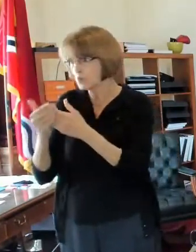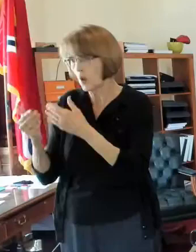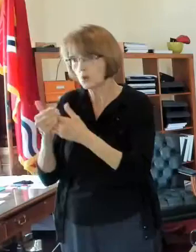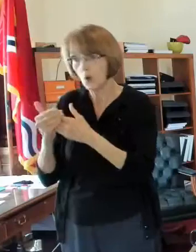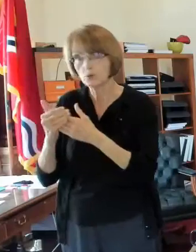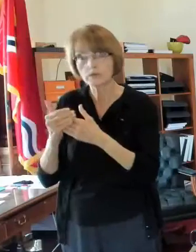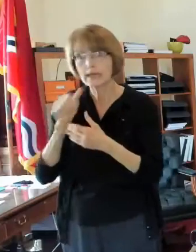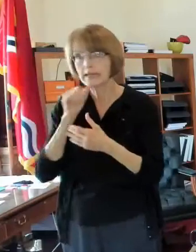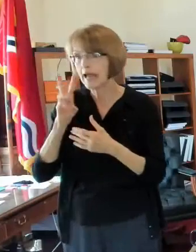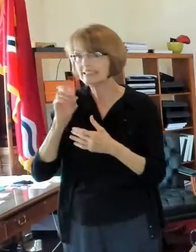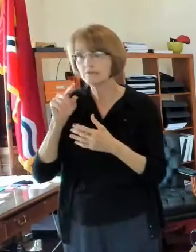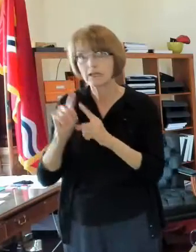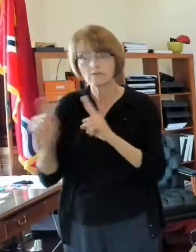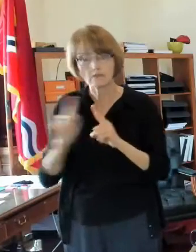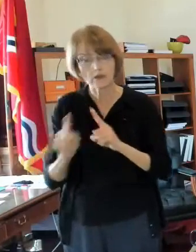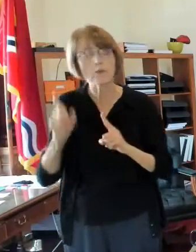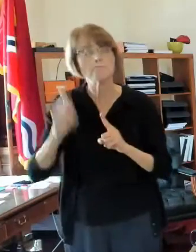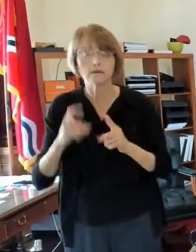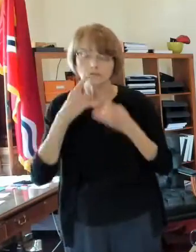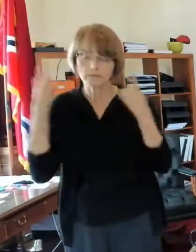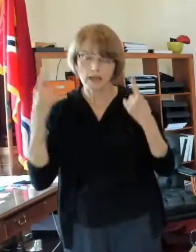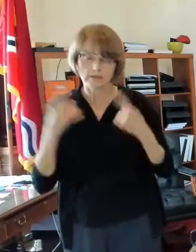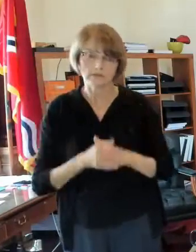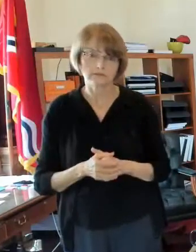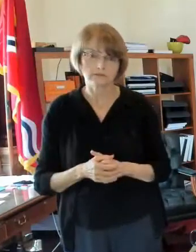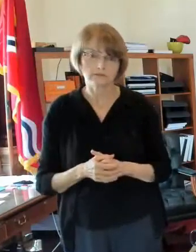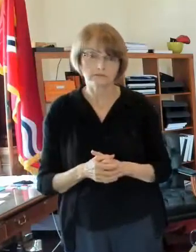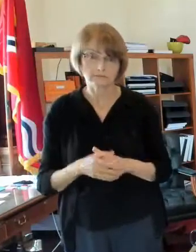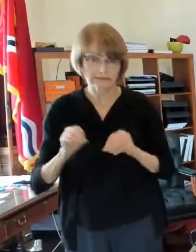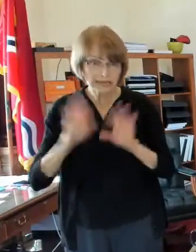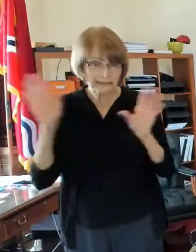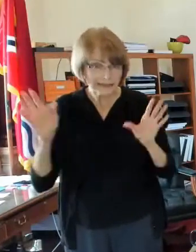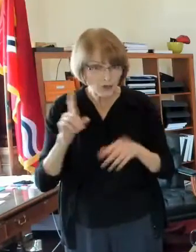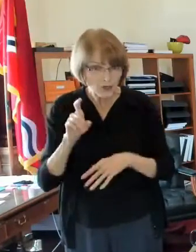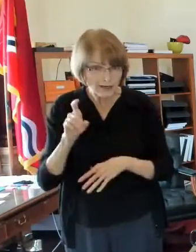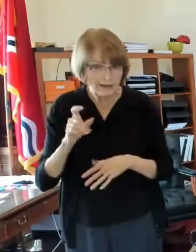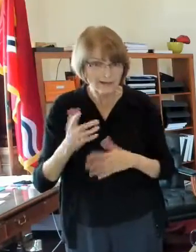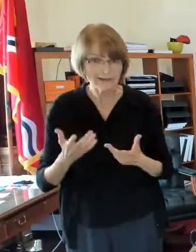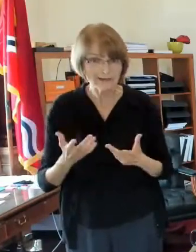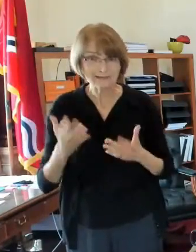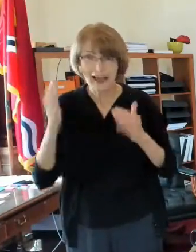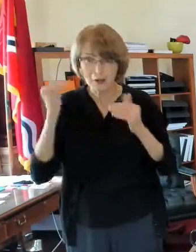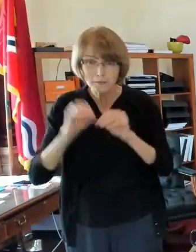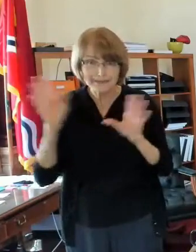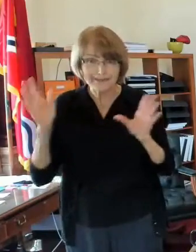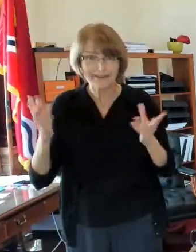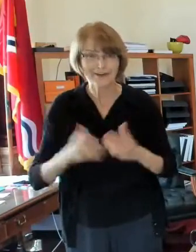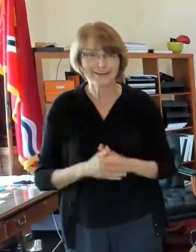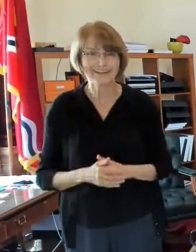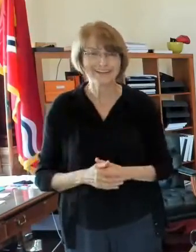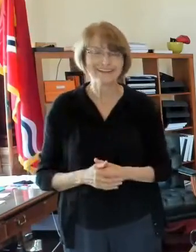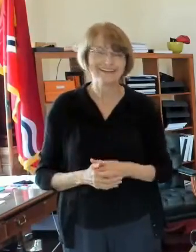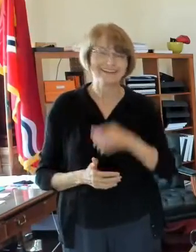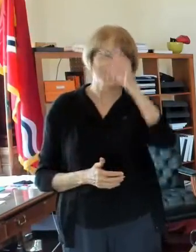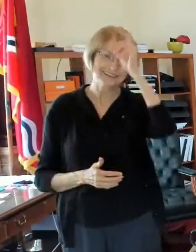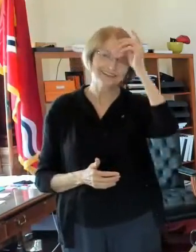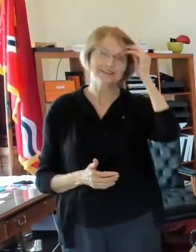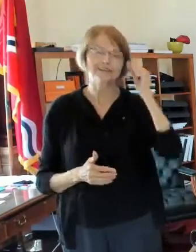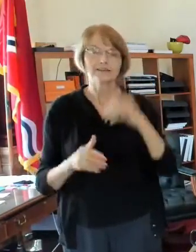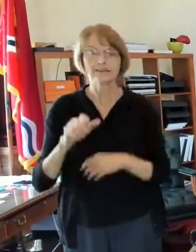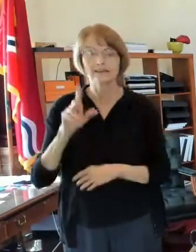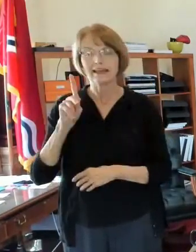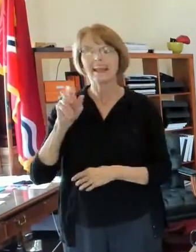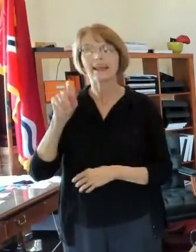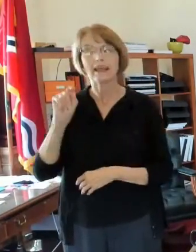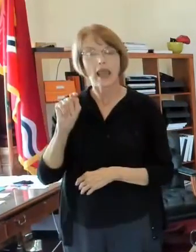uh that and you're outdoors is that is that clear i hope so okay uh cat